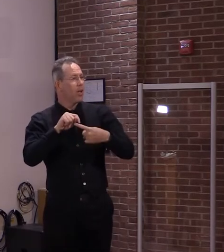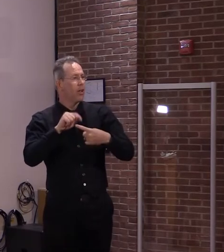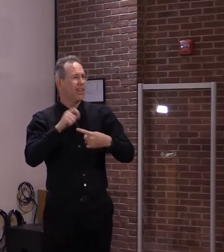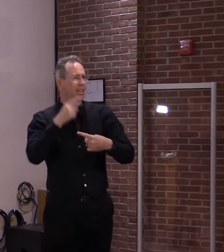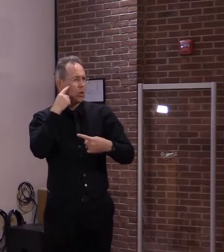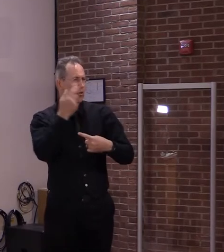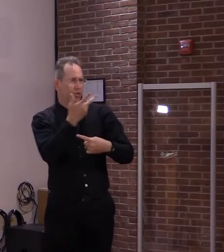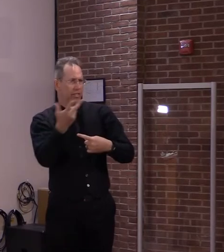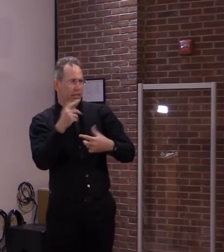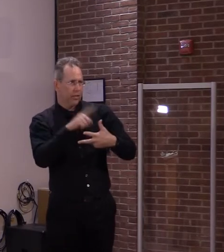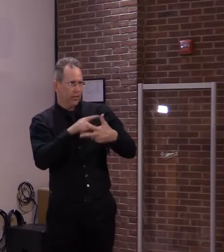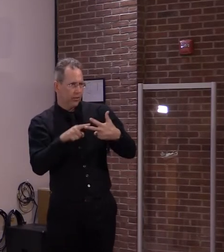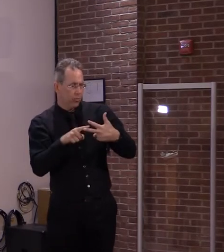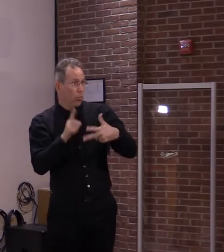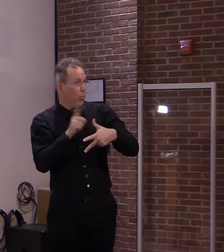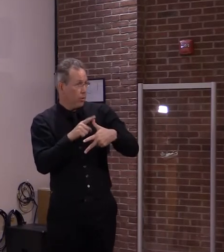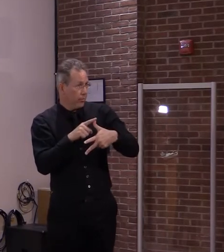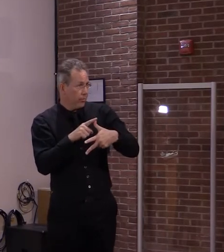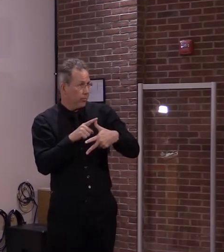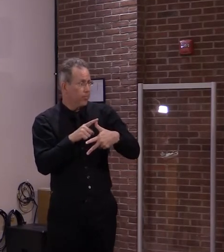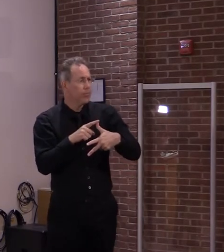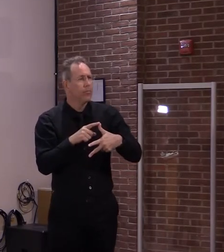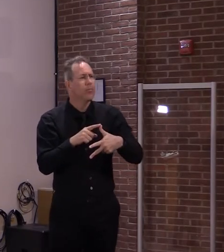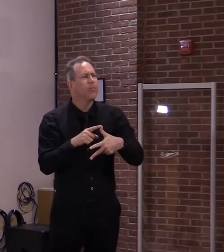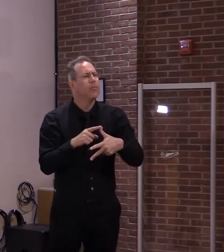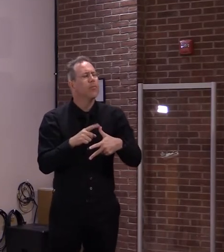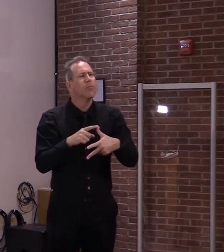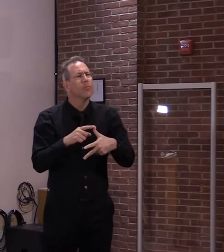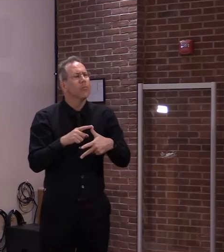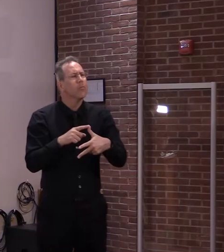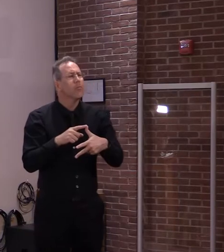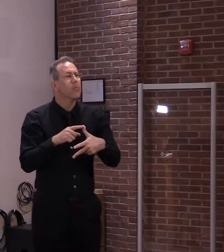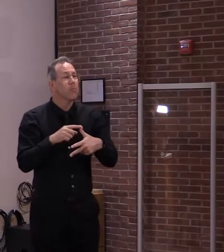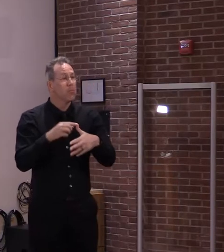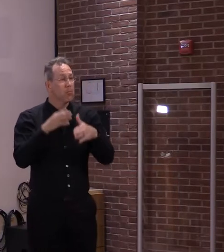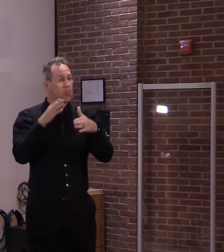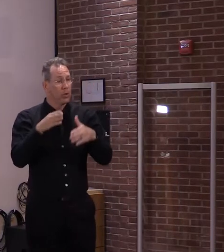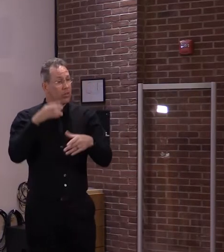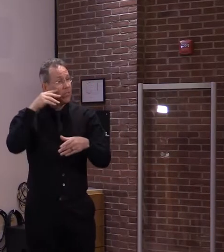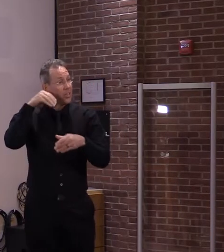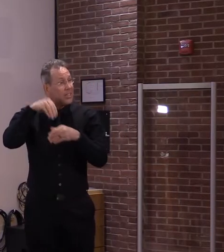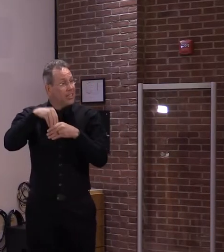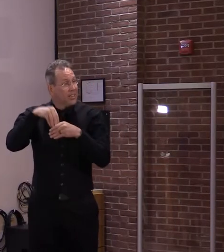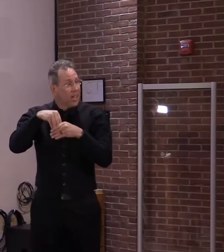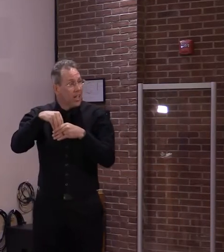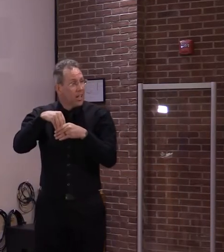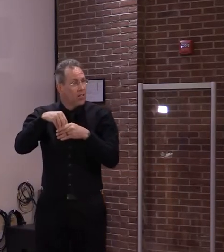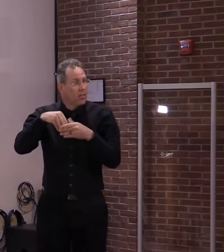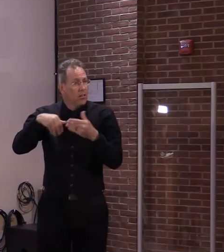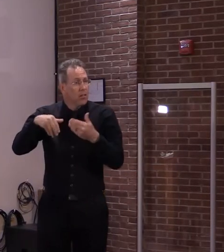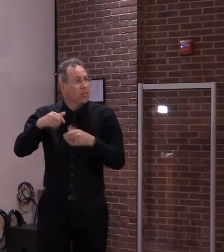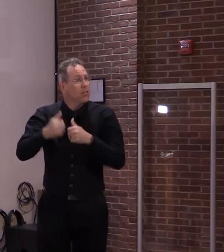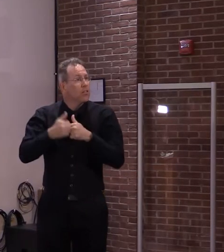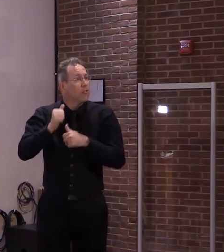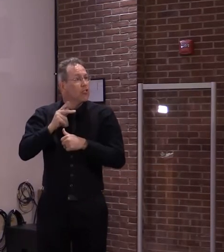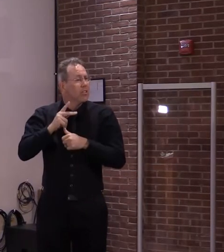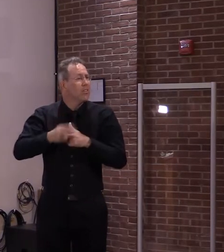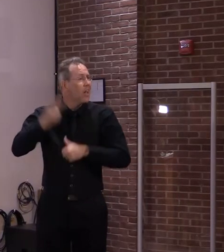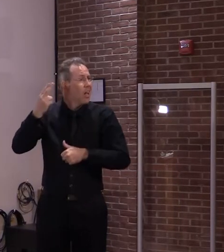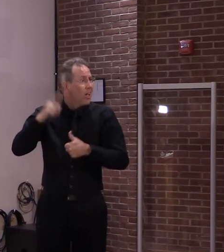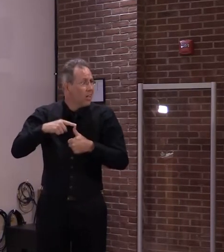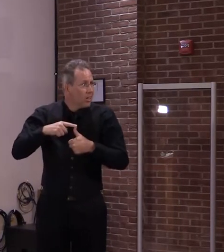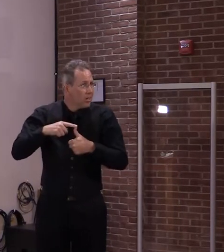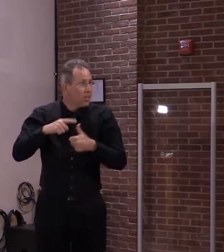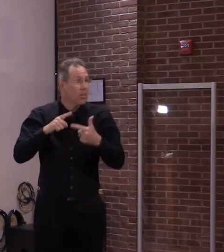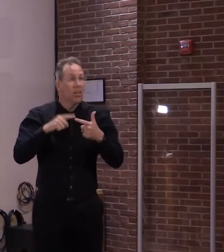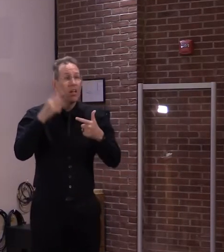is the person indoors, where the risk is admittedly very high, or outdoors, and especially high if you're indoors